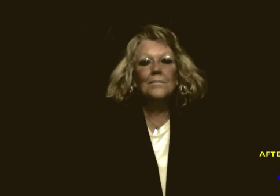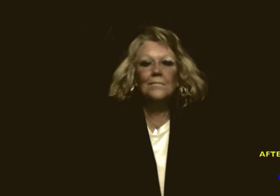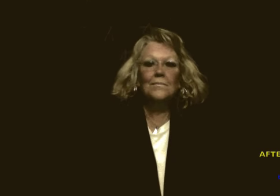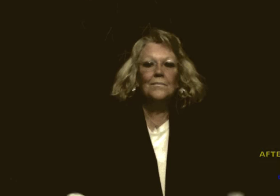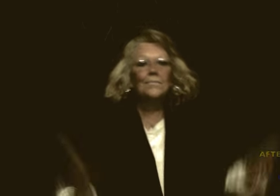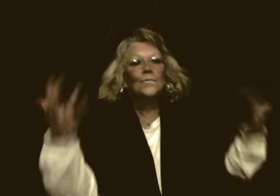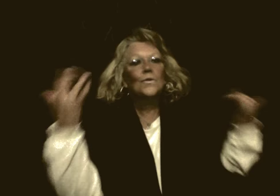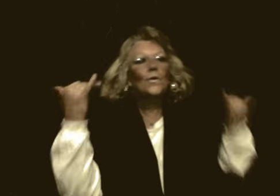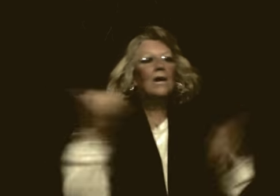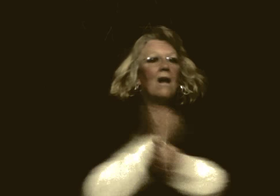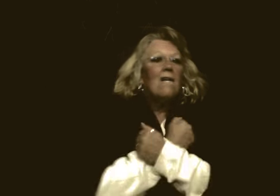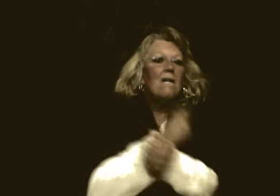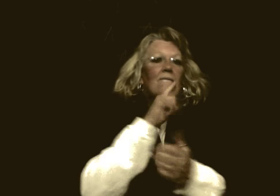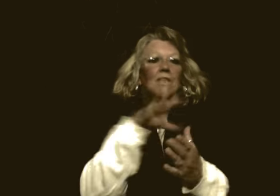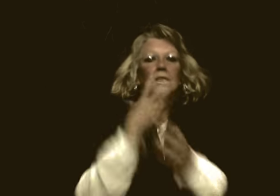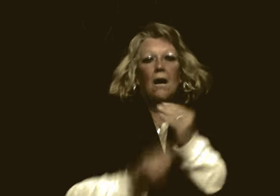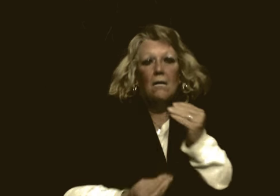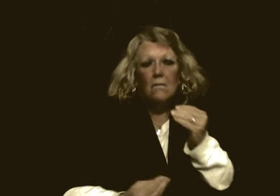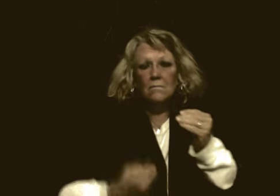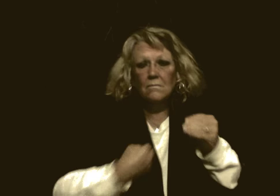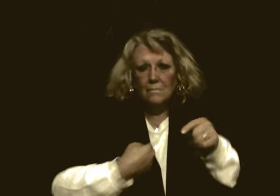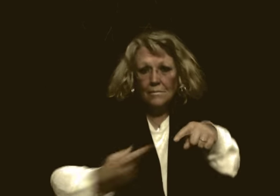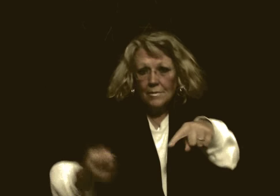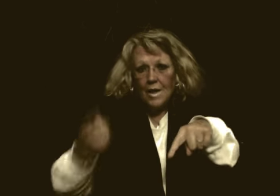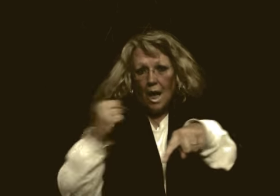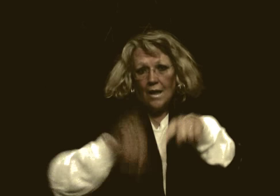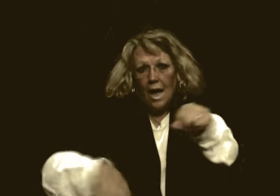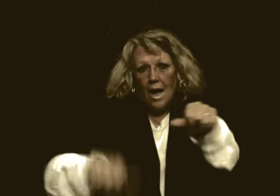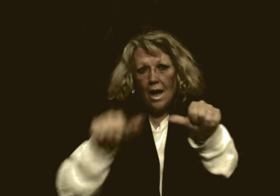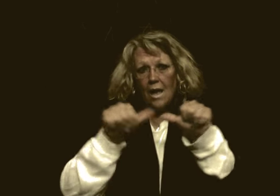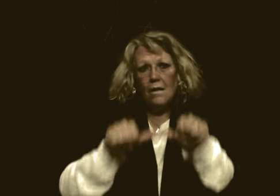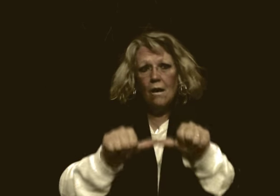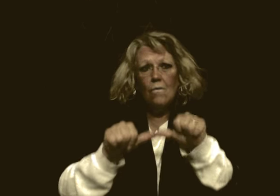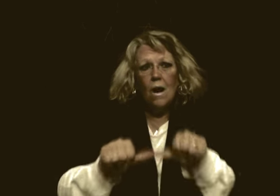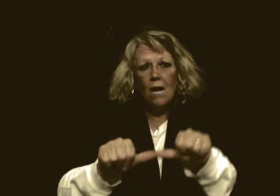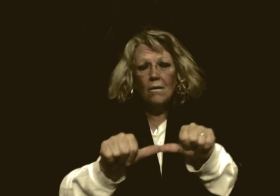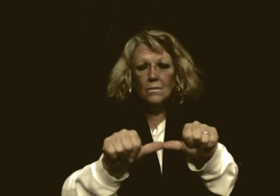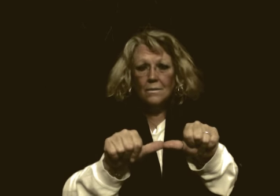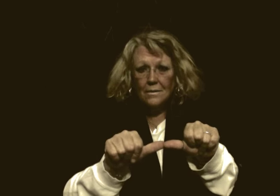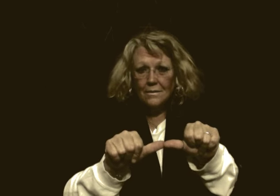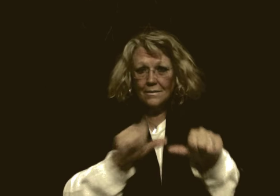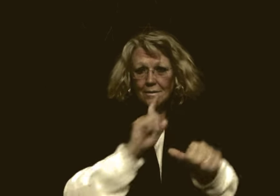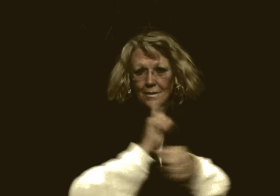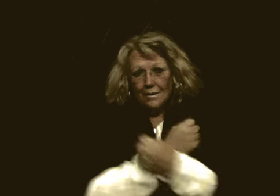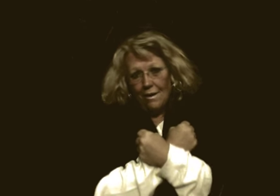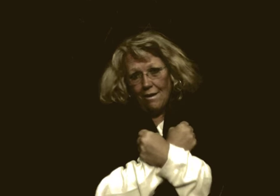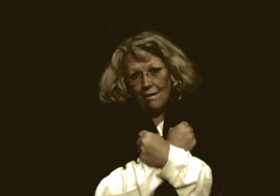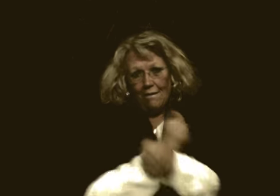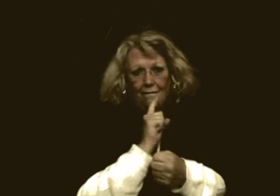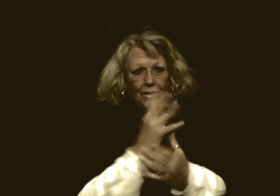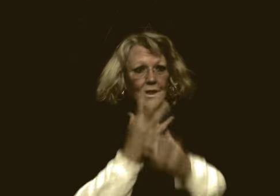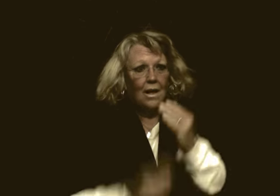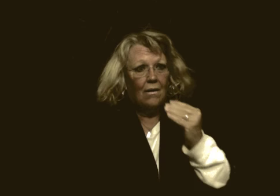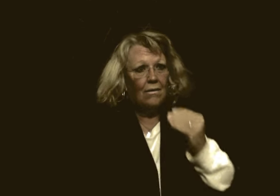My love is gone, I can't go on, love is gone